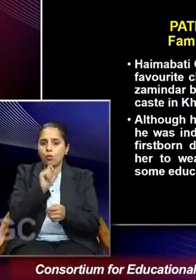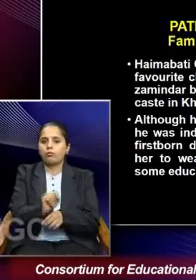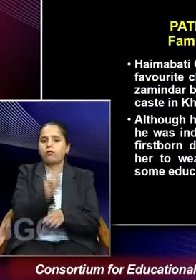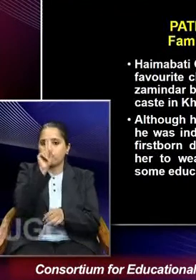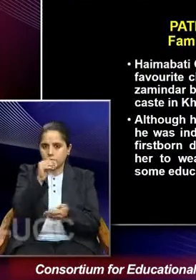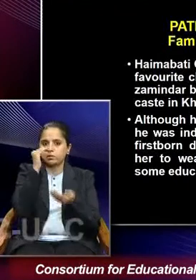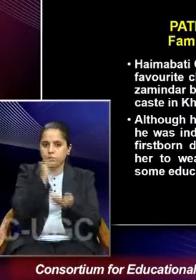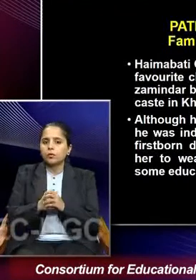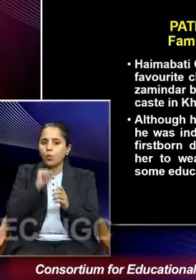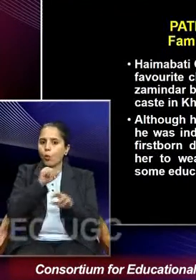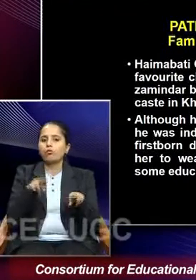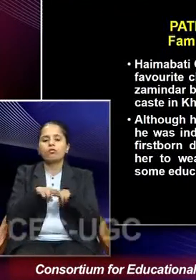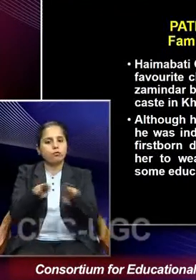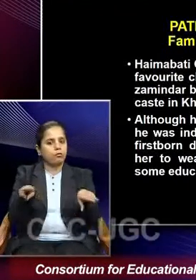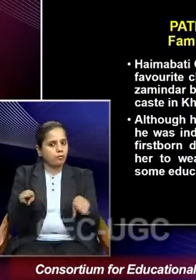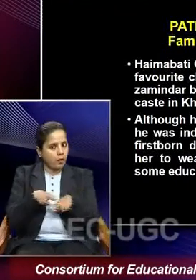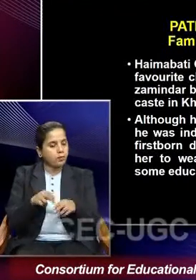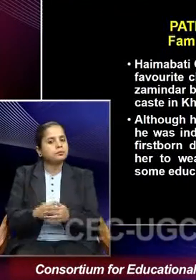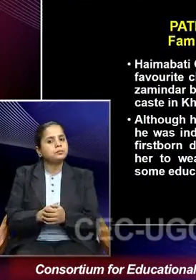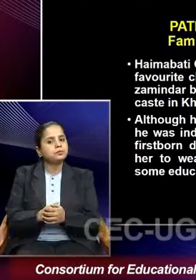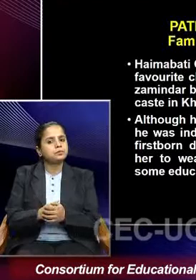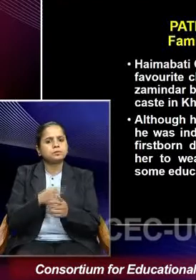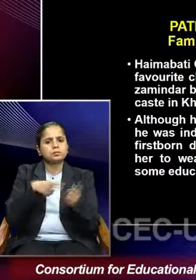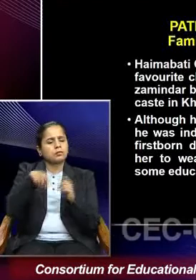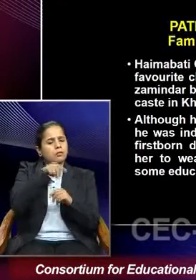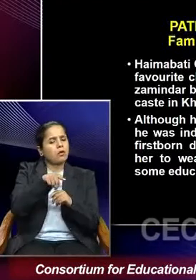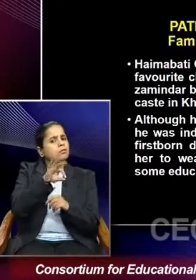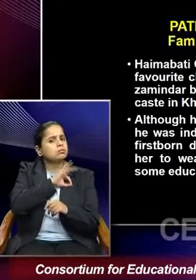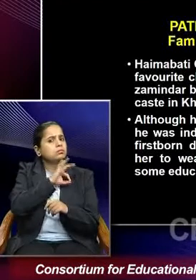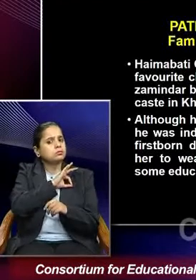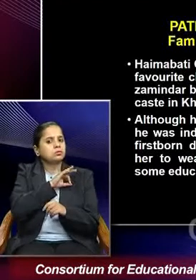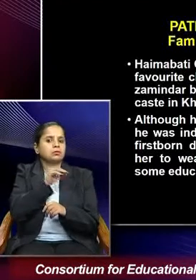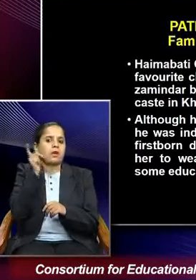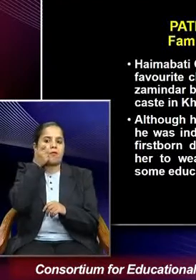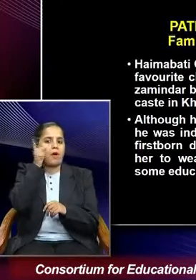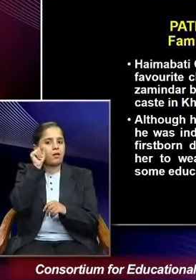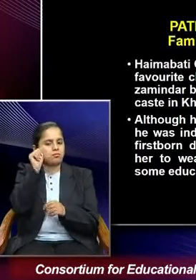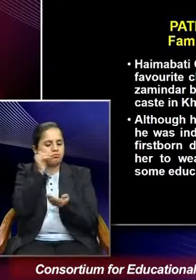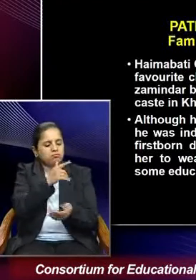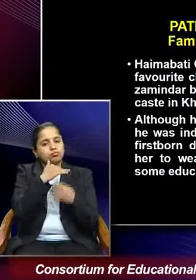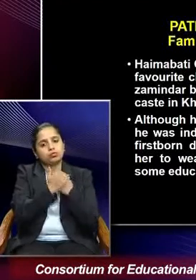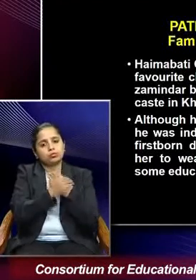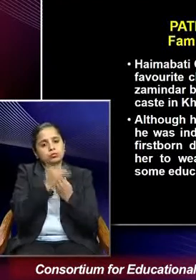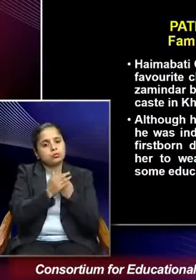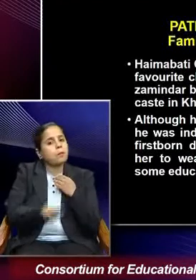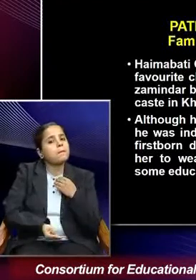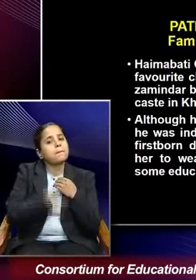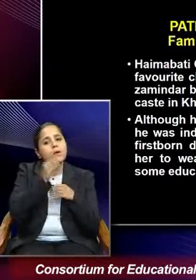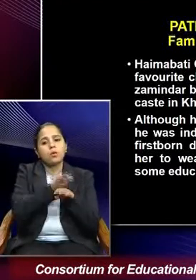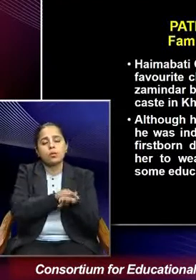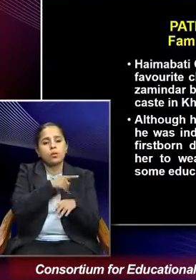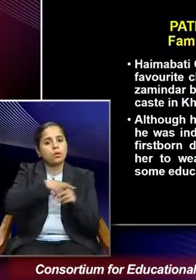a very favorite daughter of her father who was an